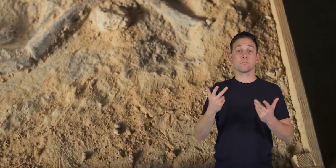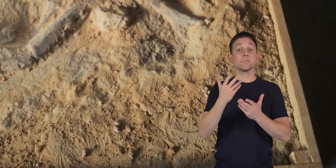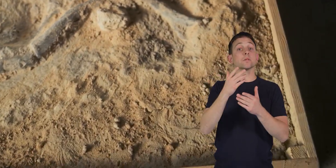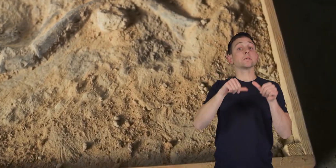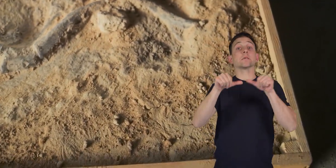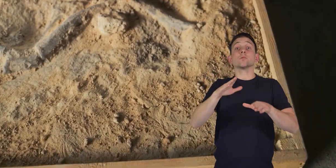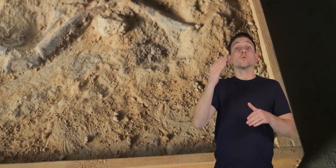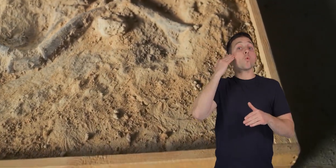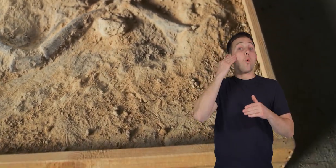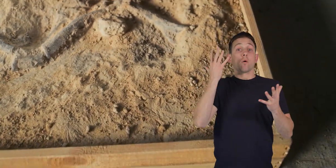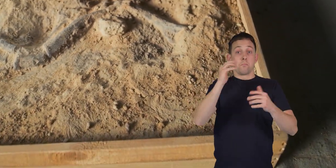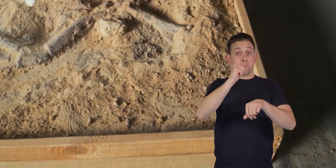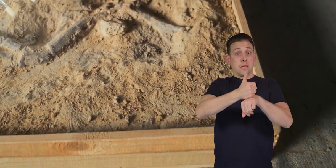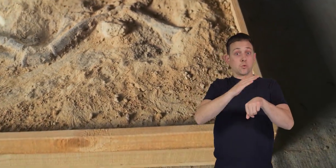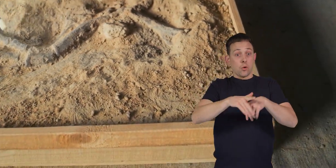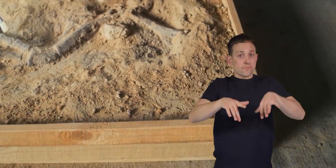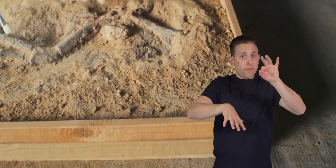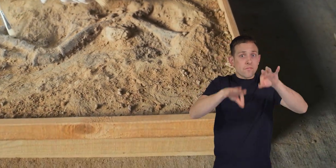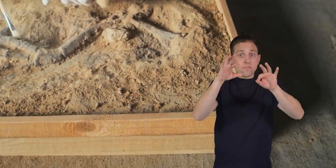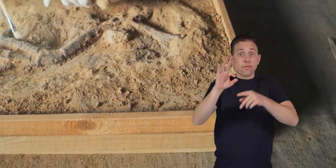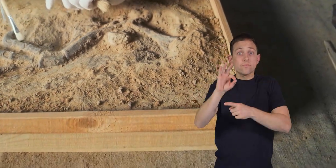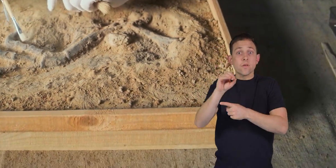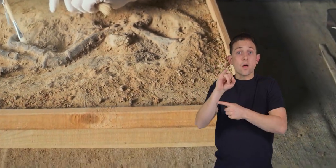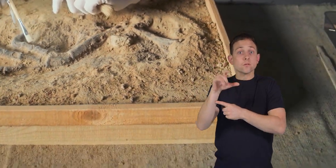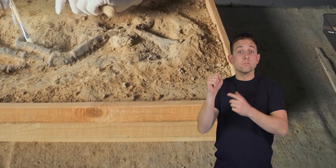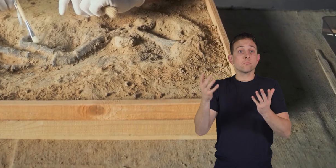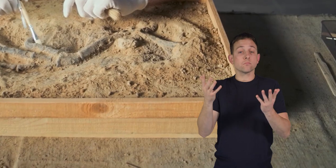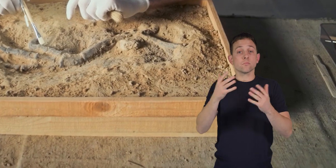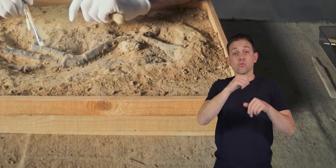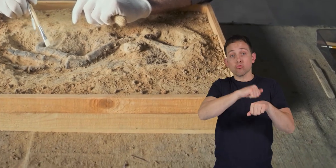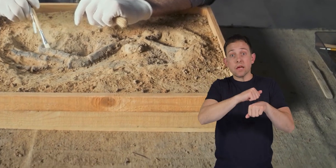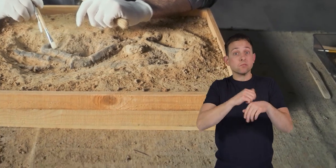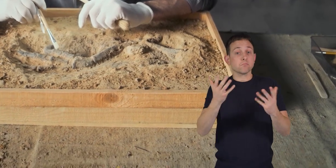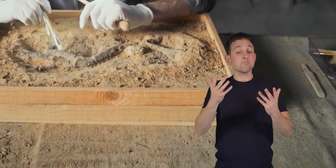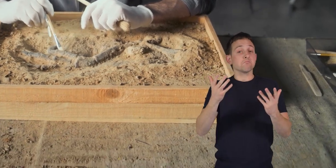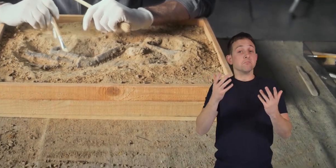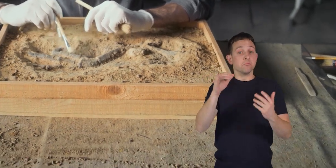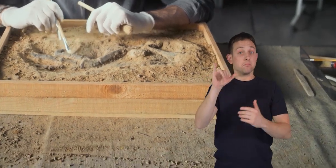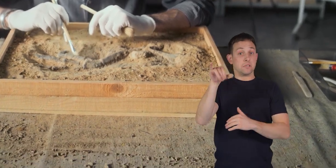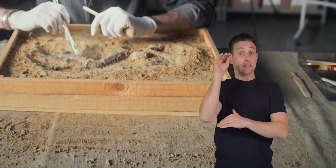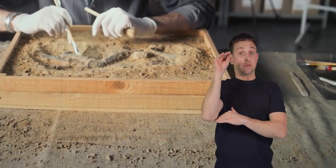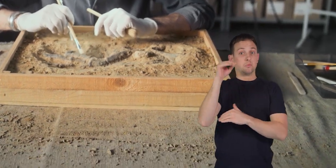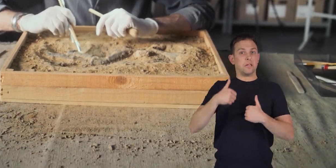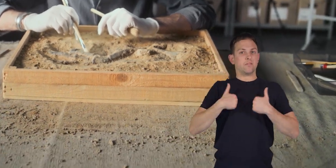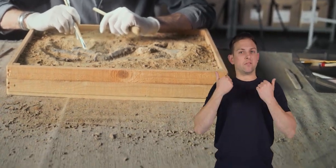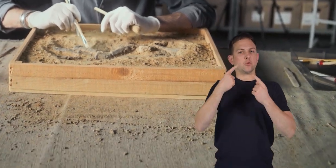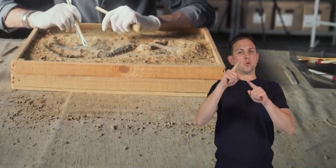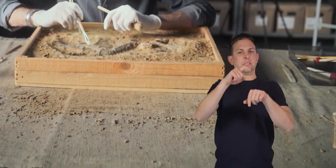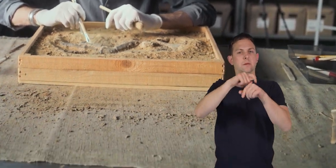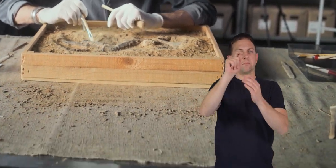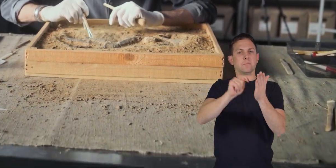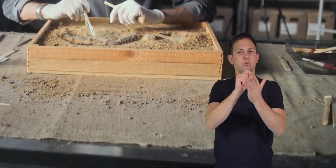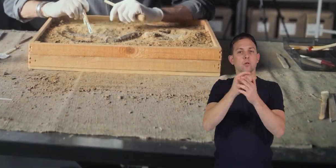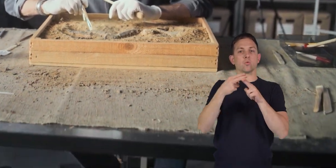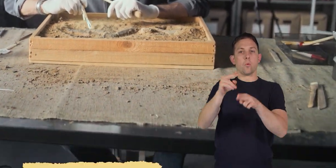scientists do know, based on clues from fossils and rocks, is that dinos lived during a time period called the